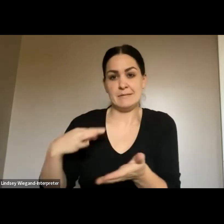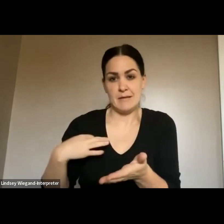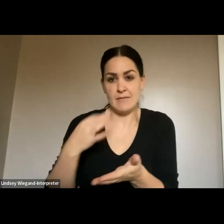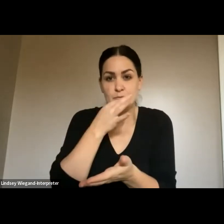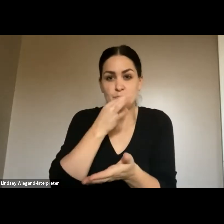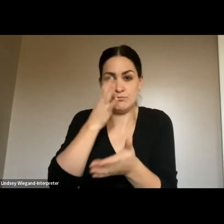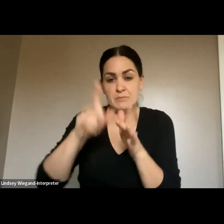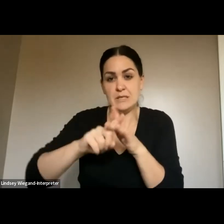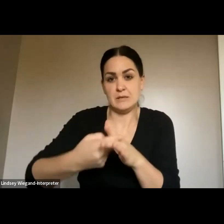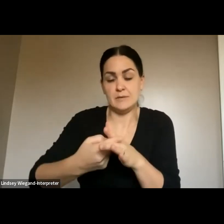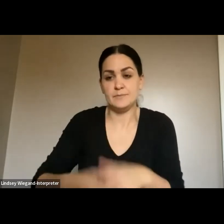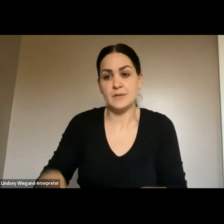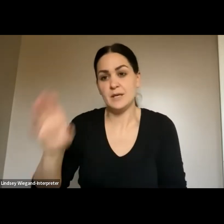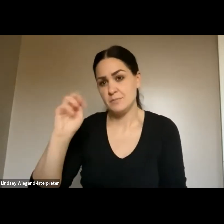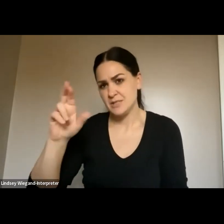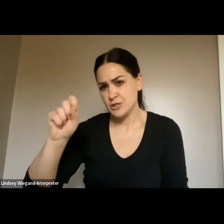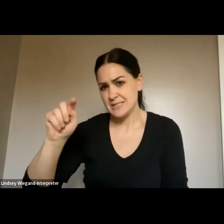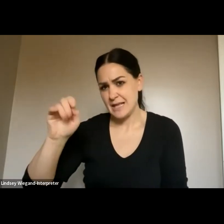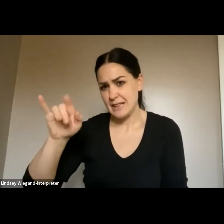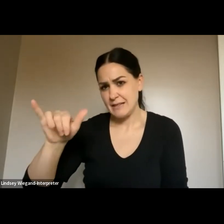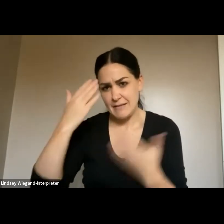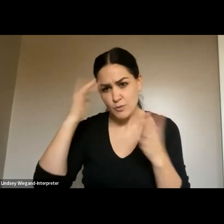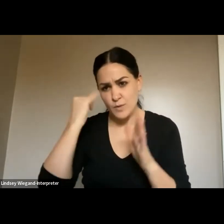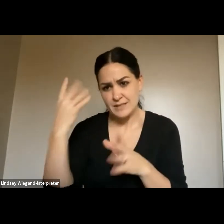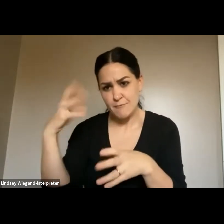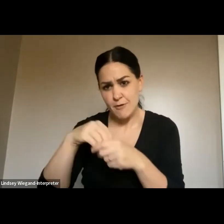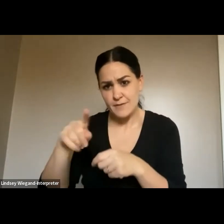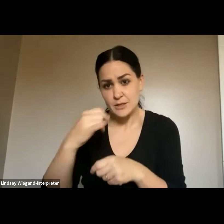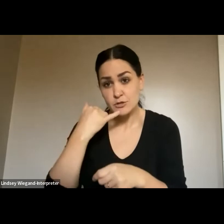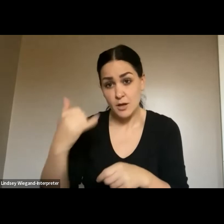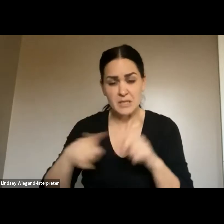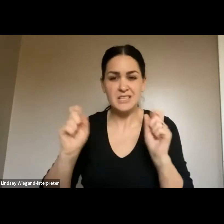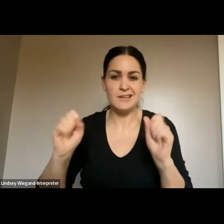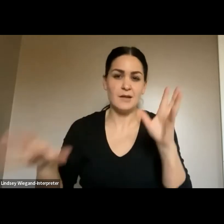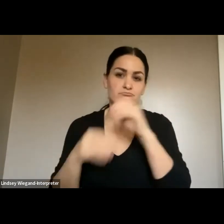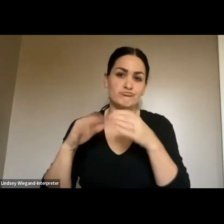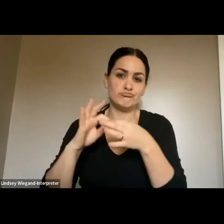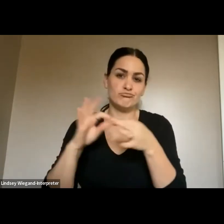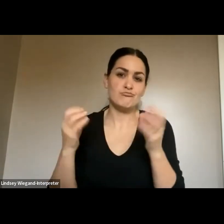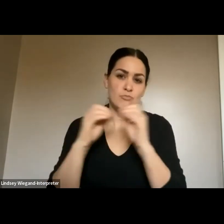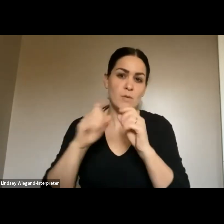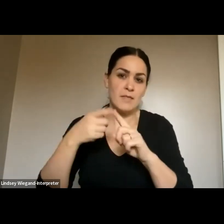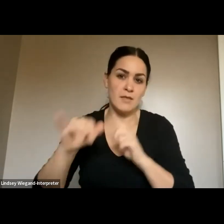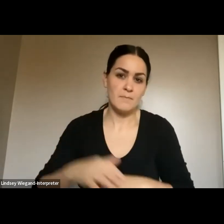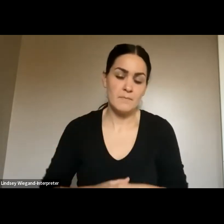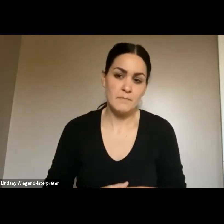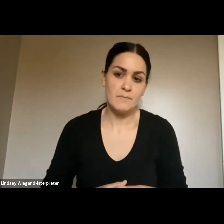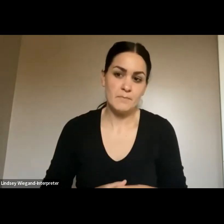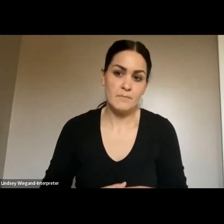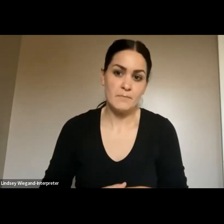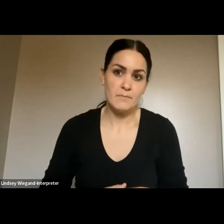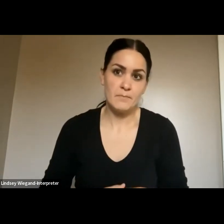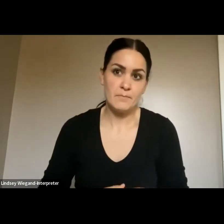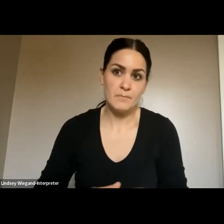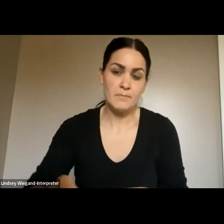And Mr. Staley, again, I don't know if he's on, could speak a little bit more to that. I believe. Yes.